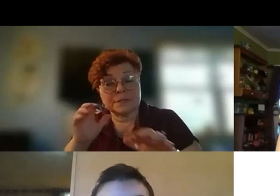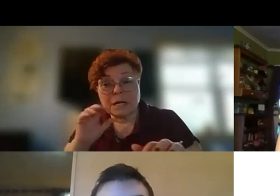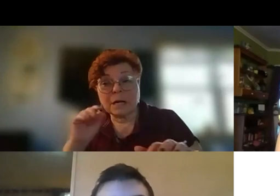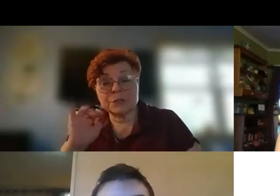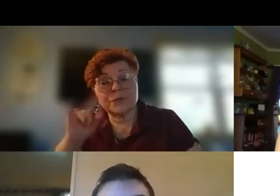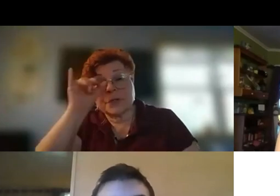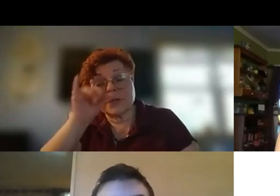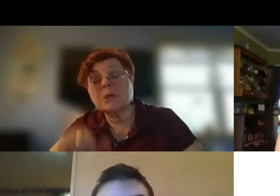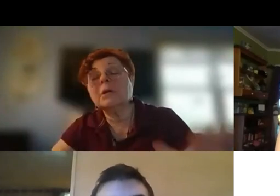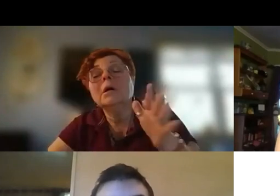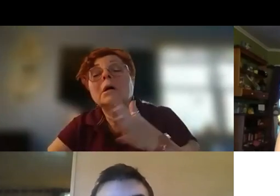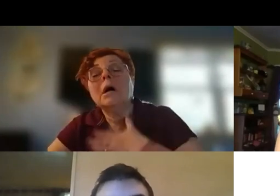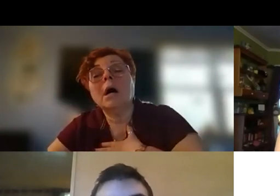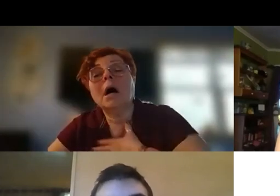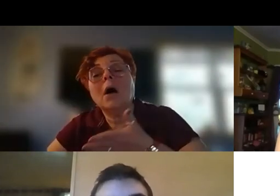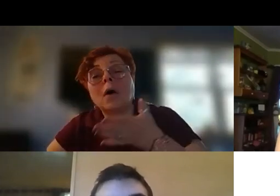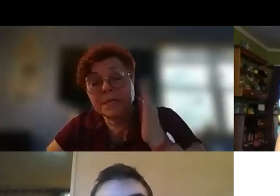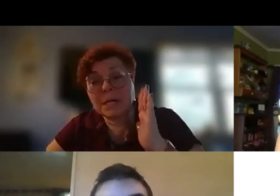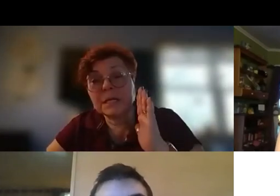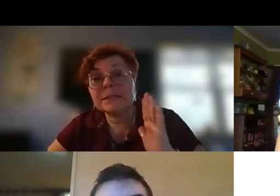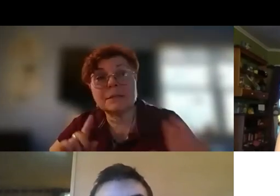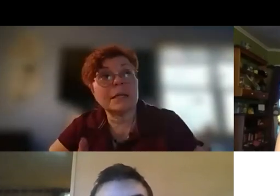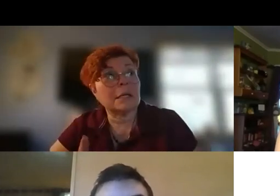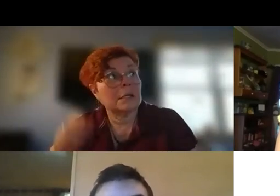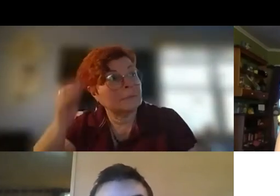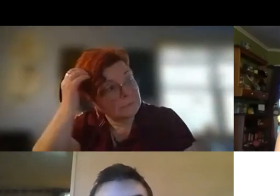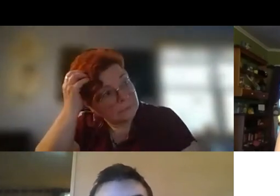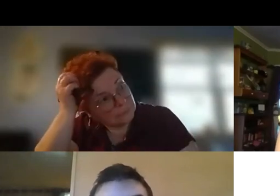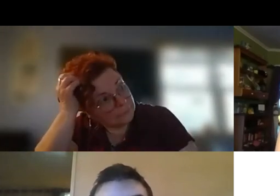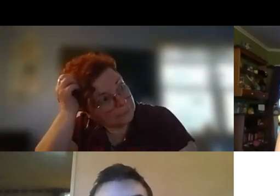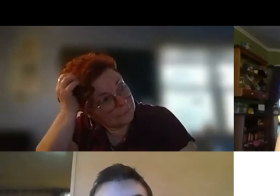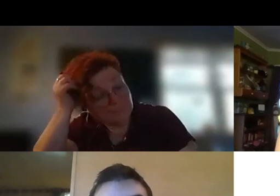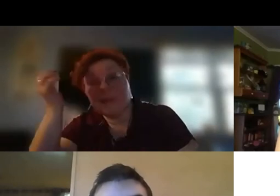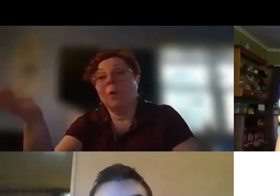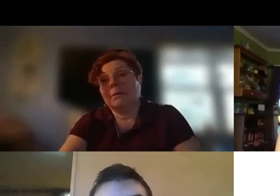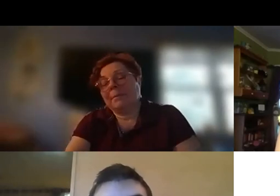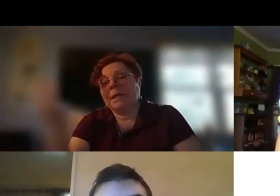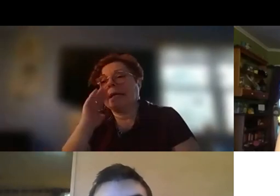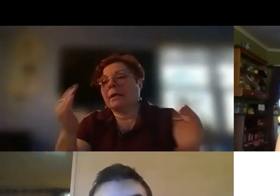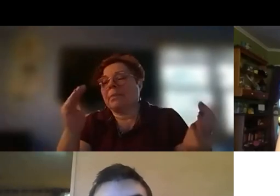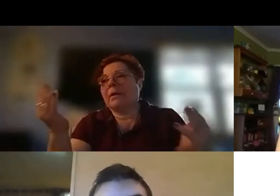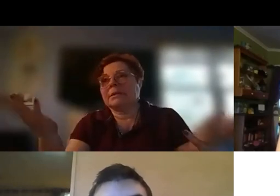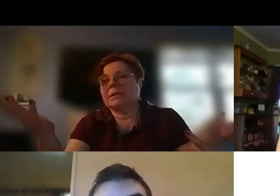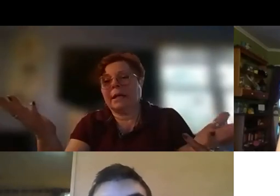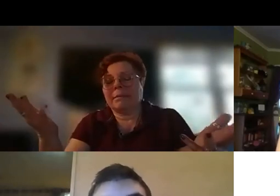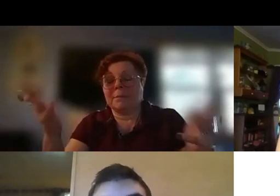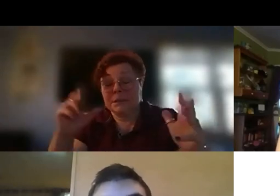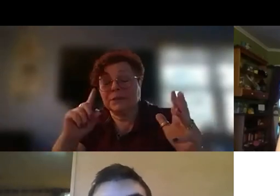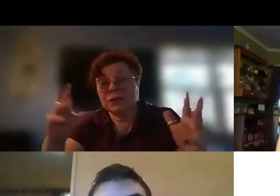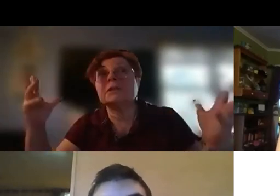Stockbridge Theater. Oh my God. It's like, well, I mean, I can't compare it to anything. mean, it's just this